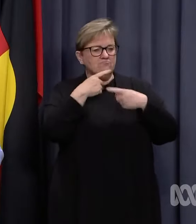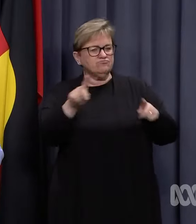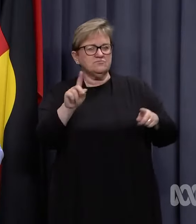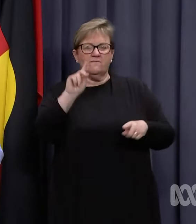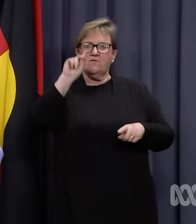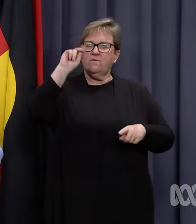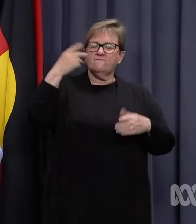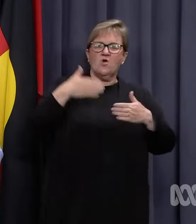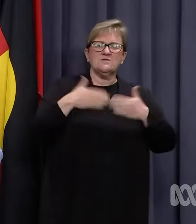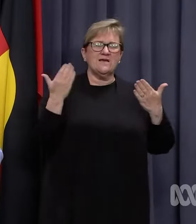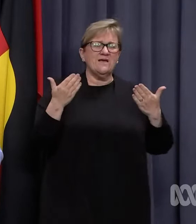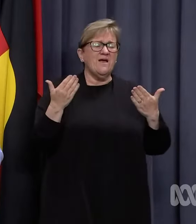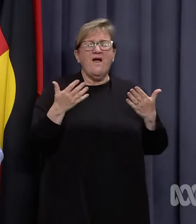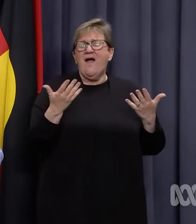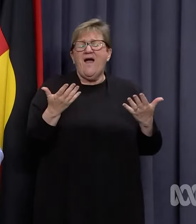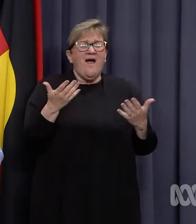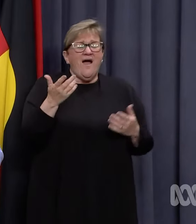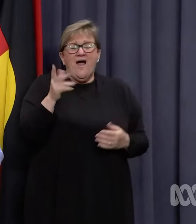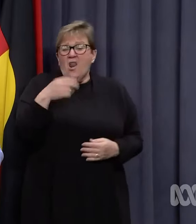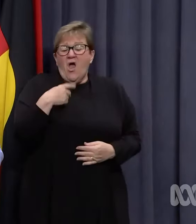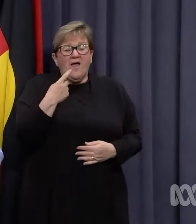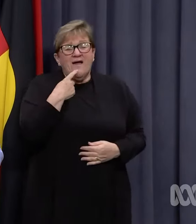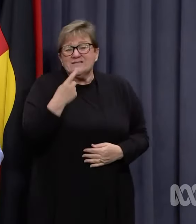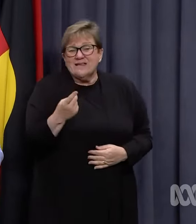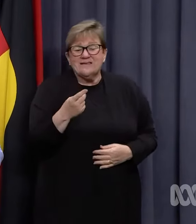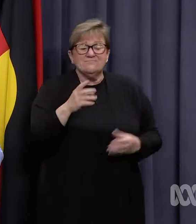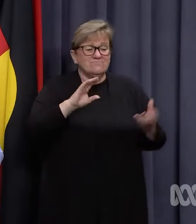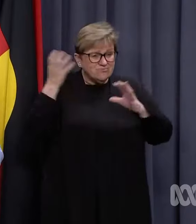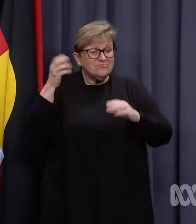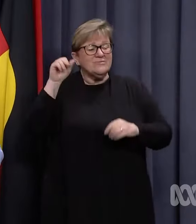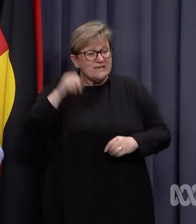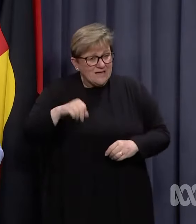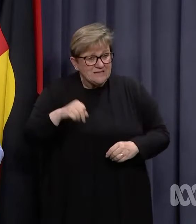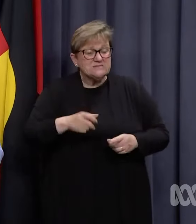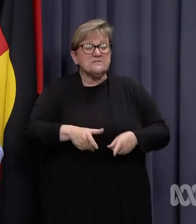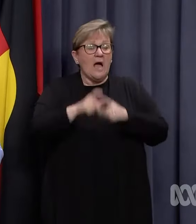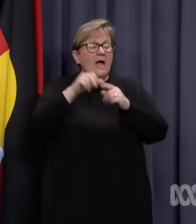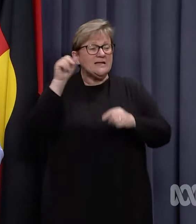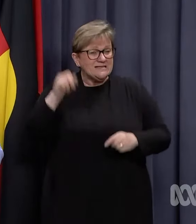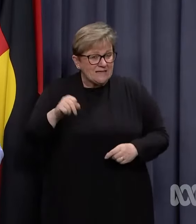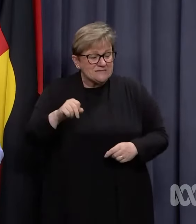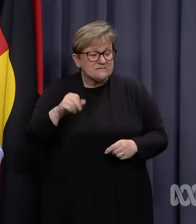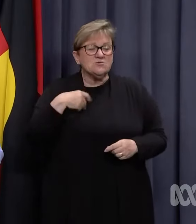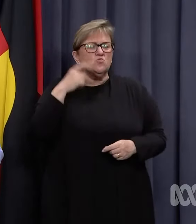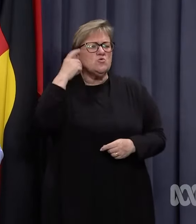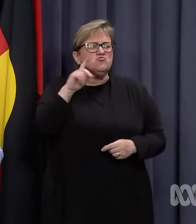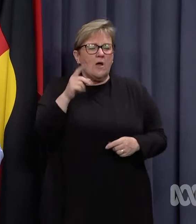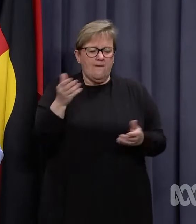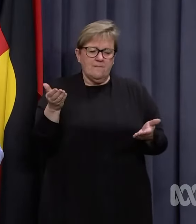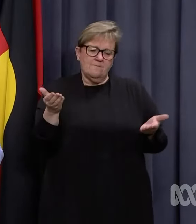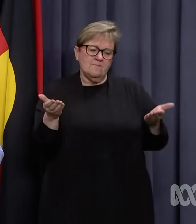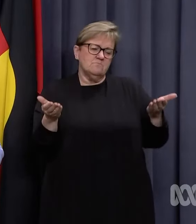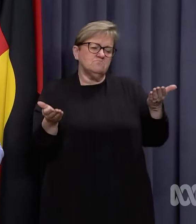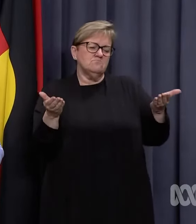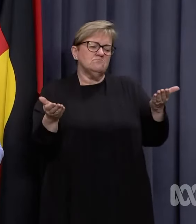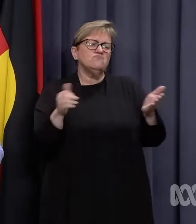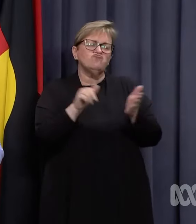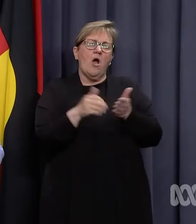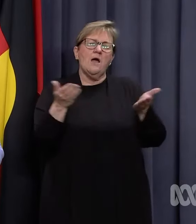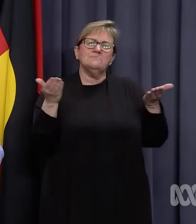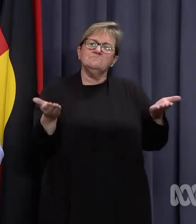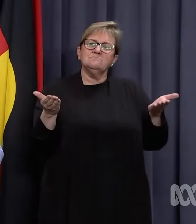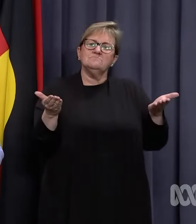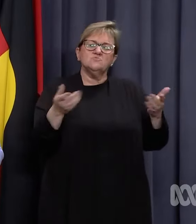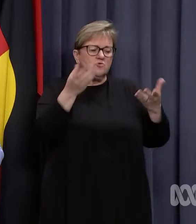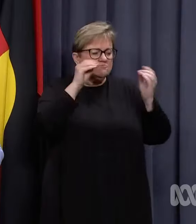one. There's no question, as I said, it's been disruptive and it's been difficult. What we've tried to do is get the balance right so that